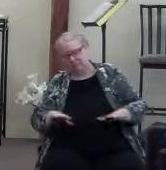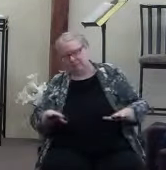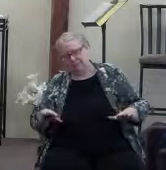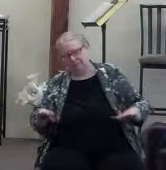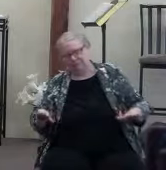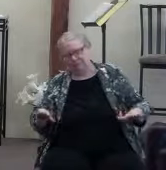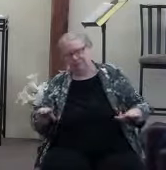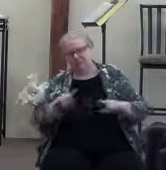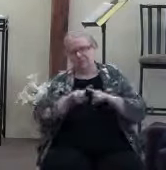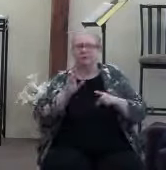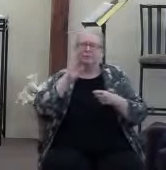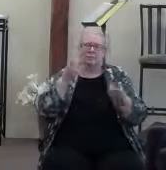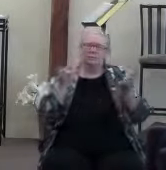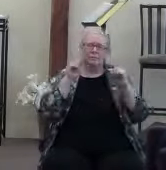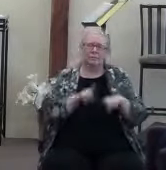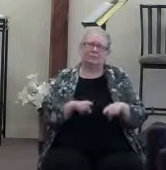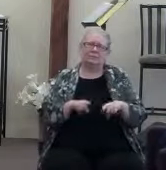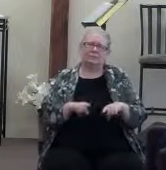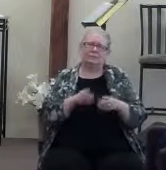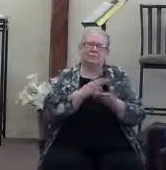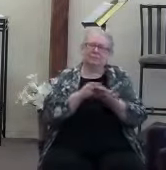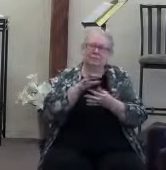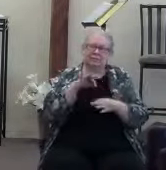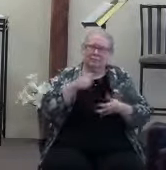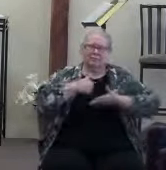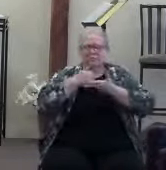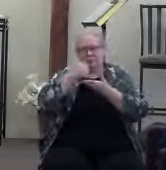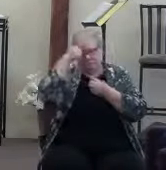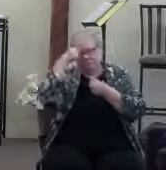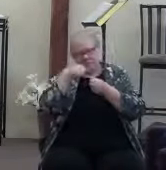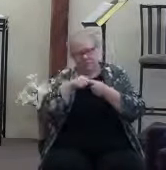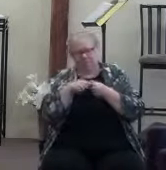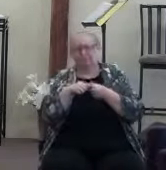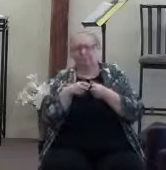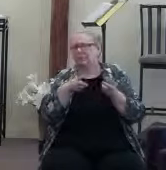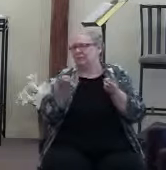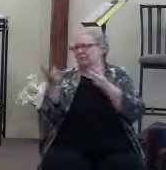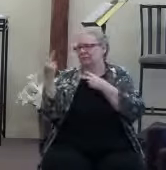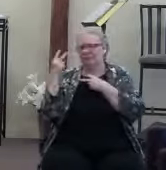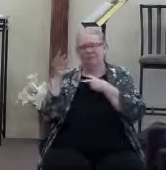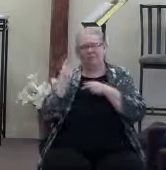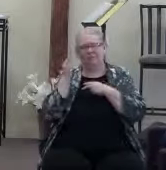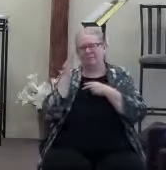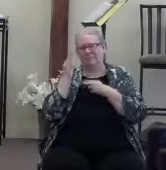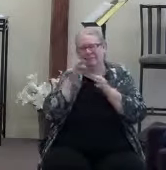will bring it back to your memory, and you'll look back at it, and it'll seem so small.